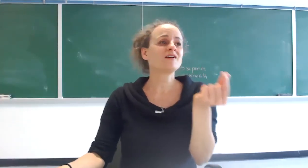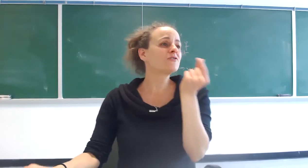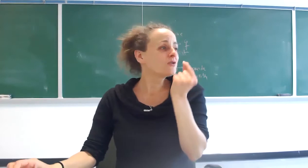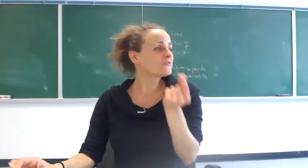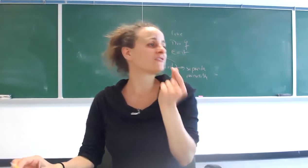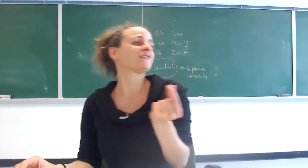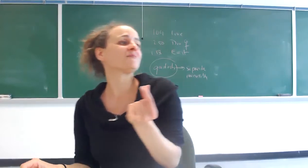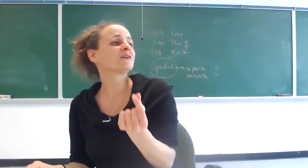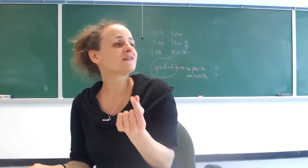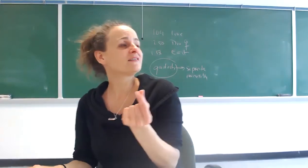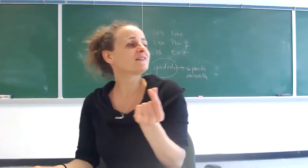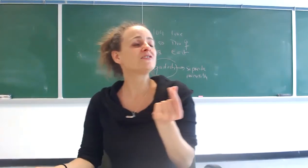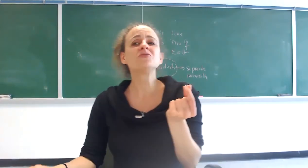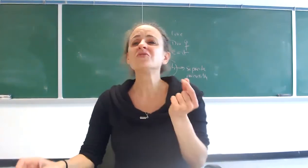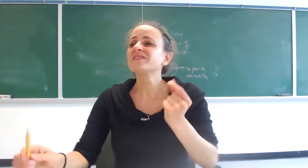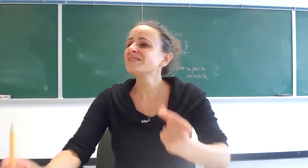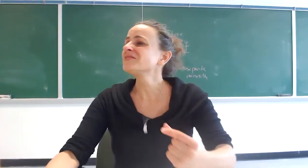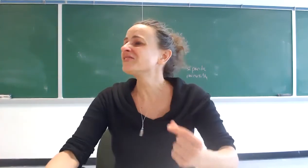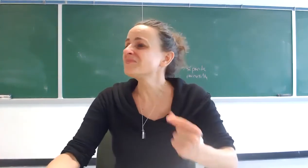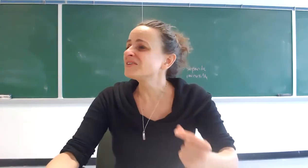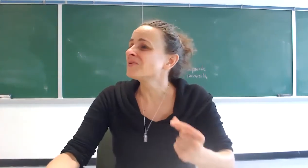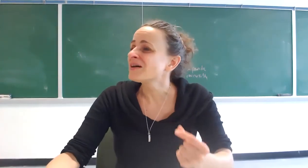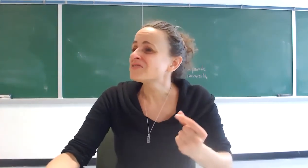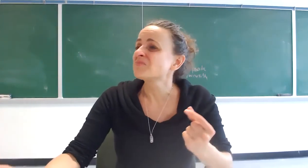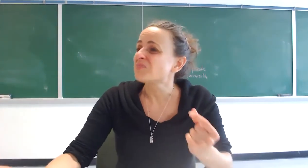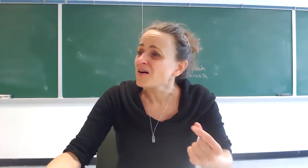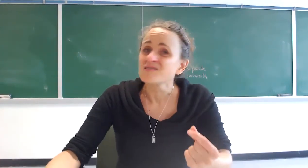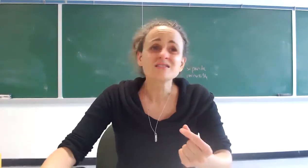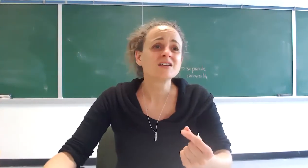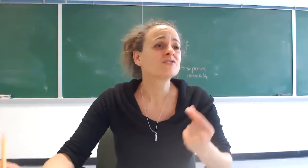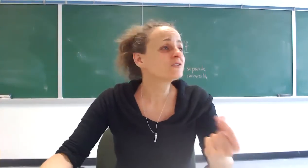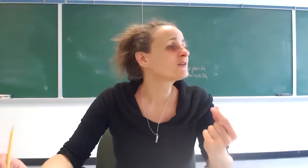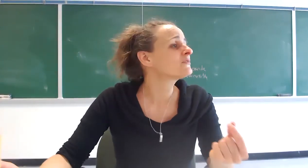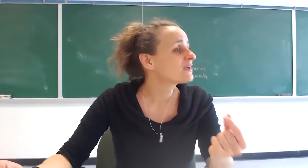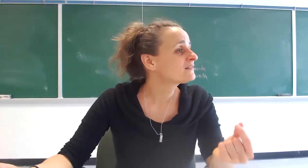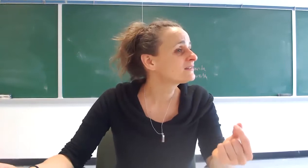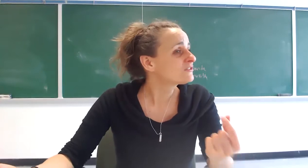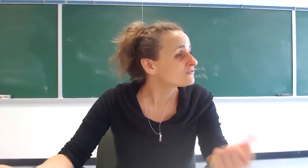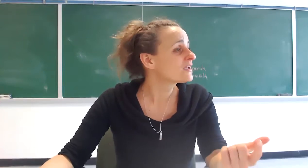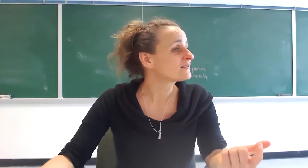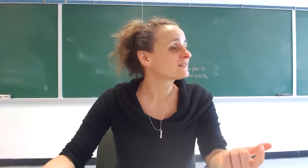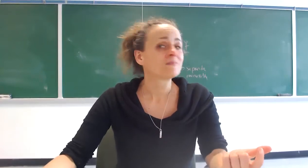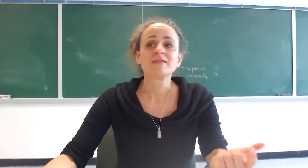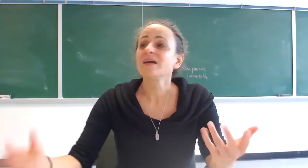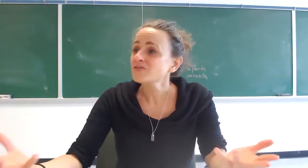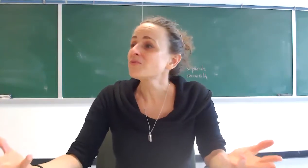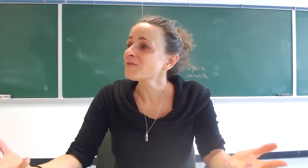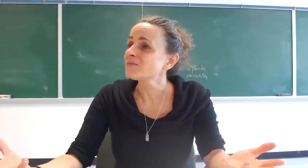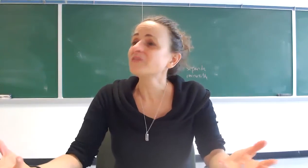are loathsome because he's like you don't simply don't have the balls to look at reality in the face that's your problem and so